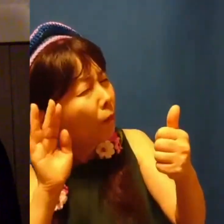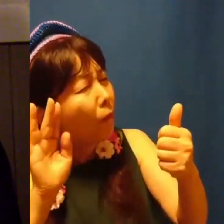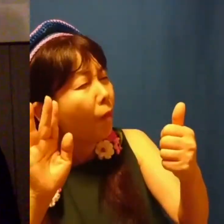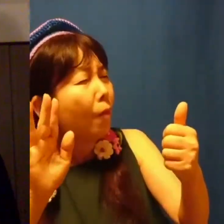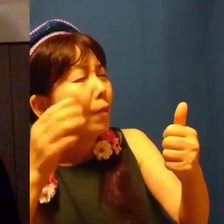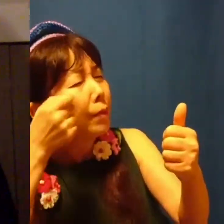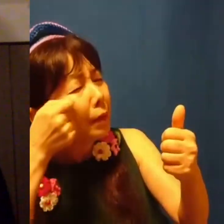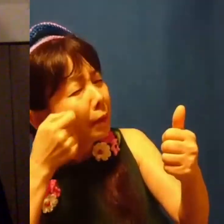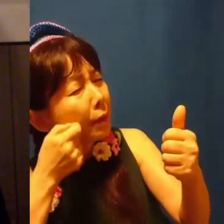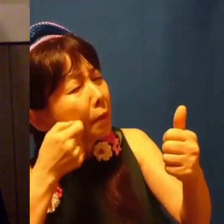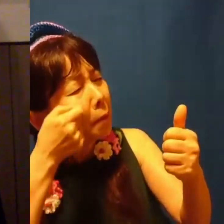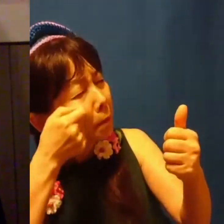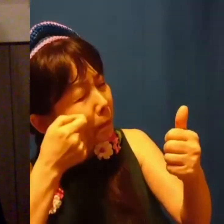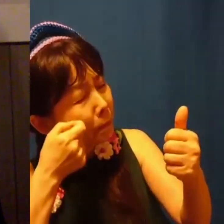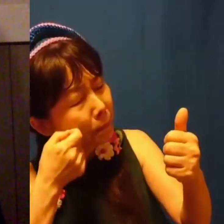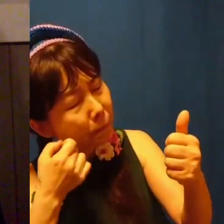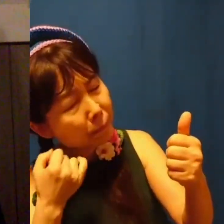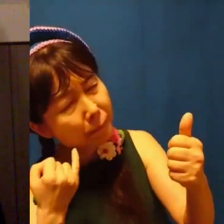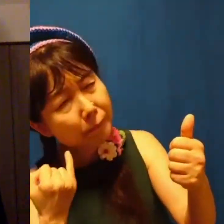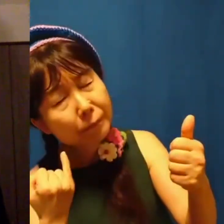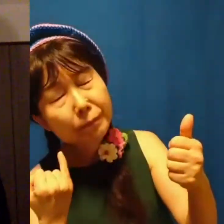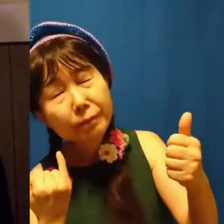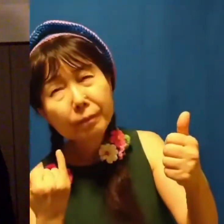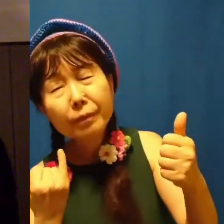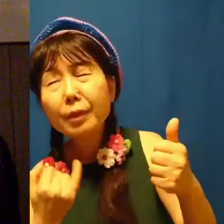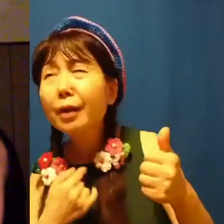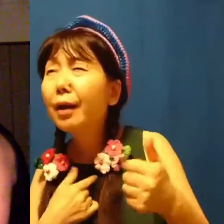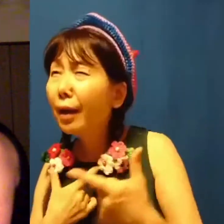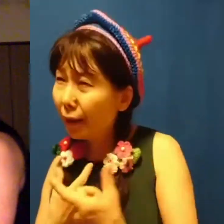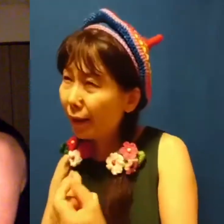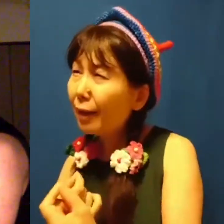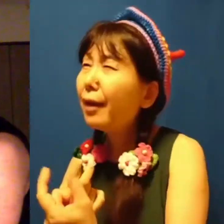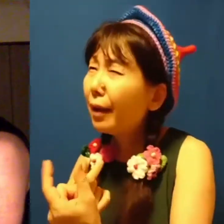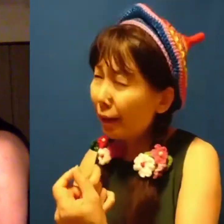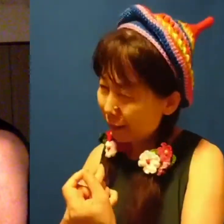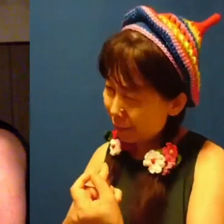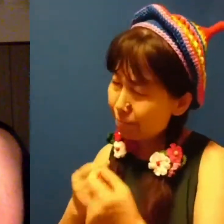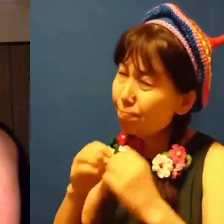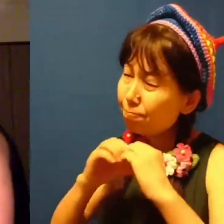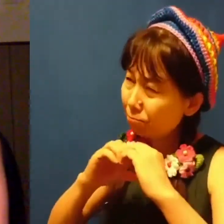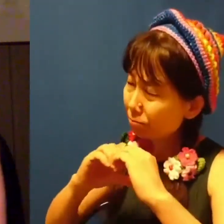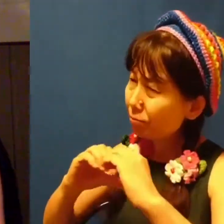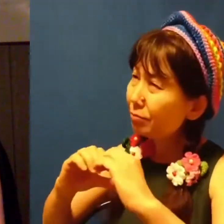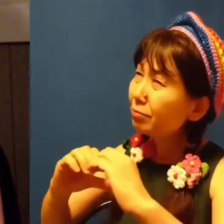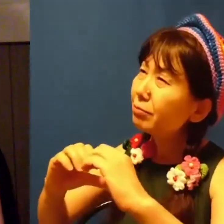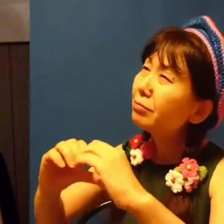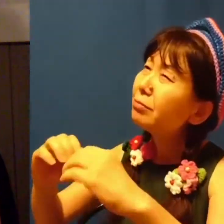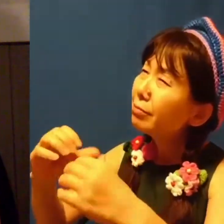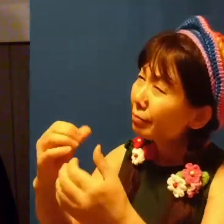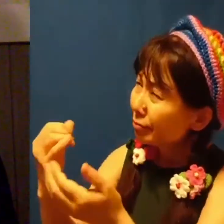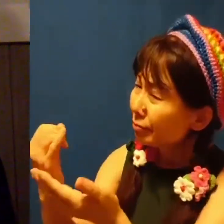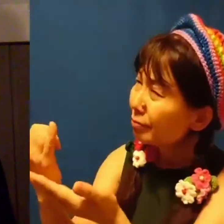true love, As I shall weep for her own